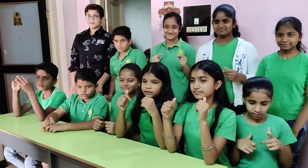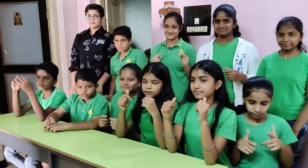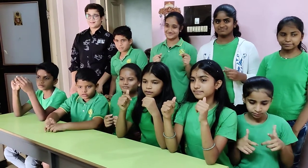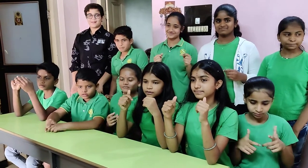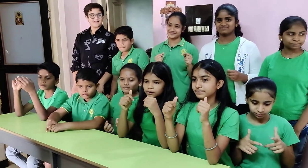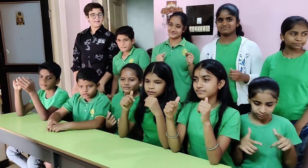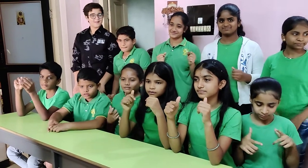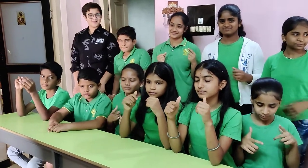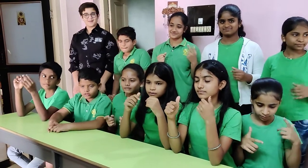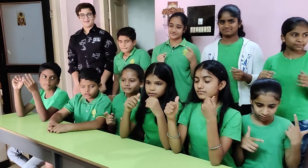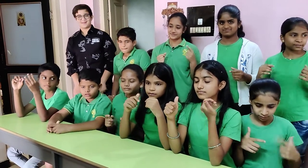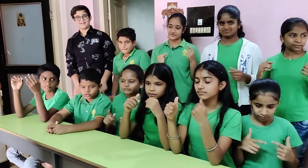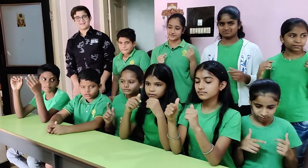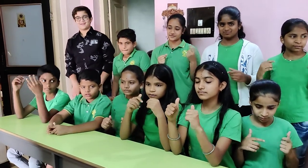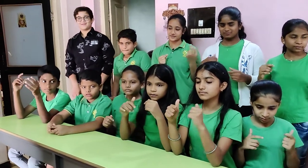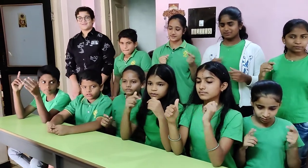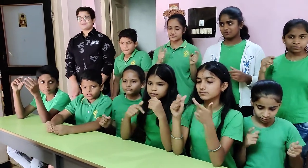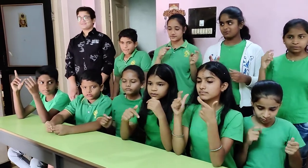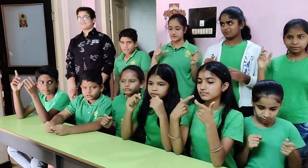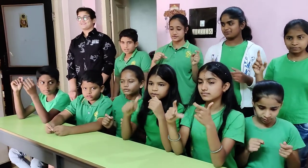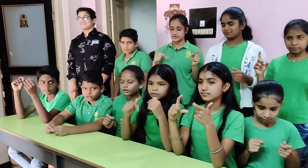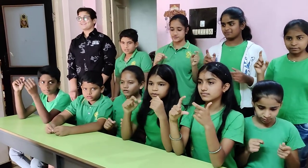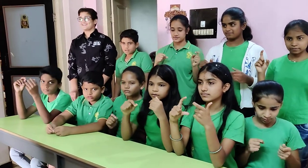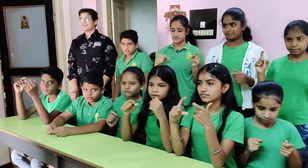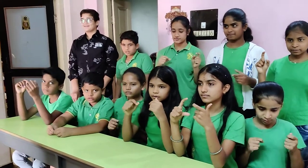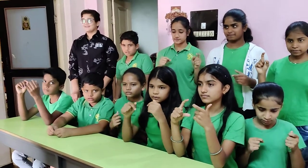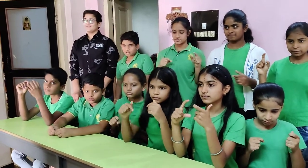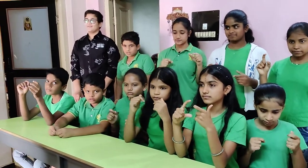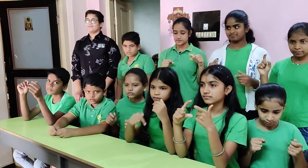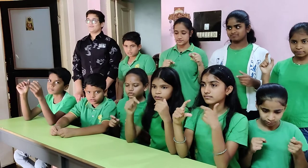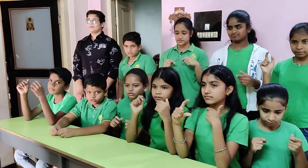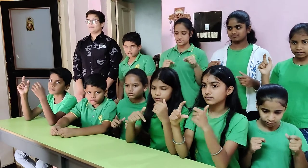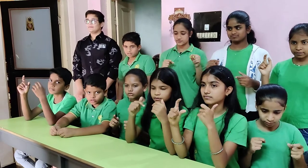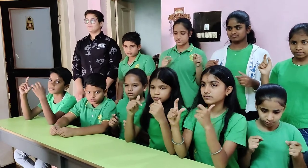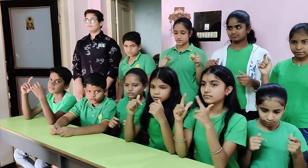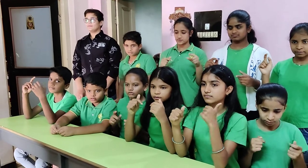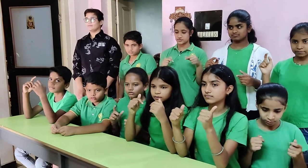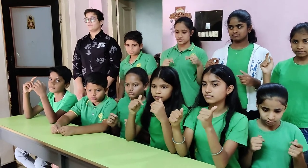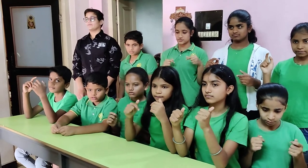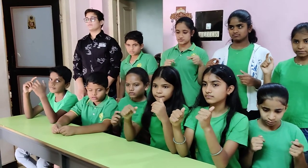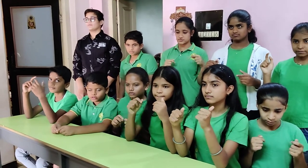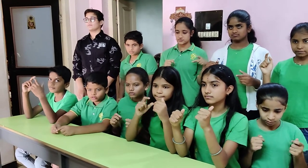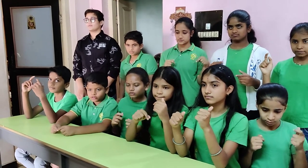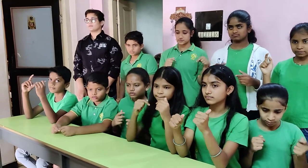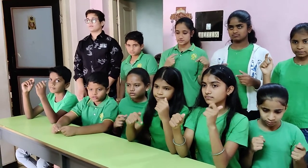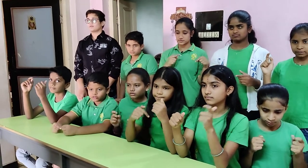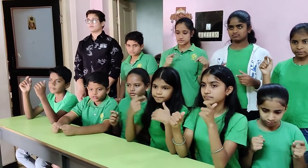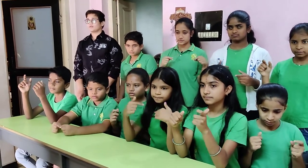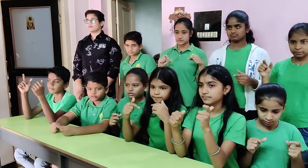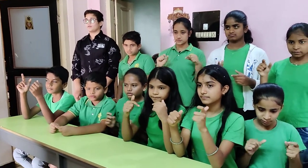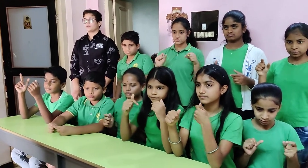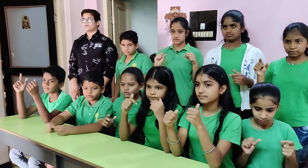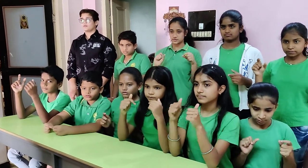258, 47, 626, 84,